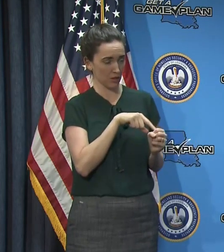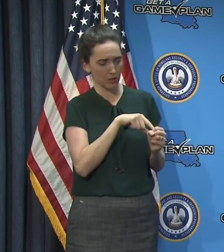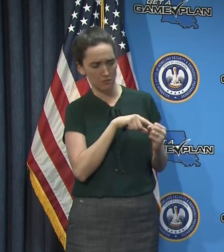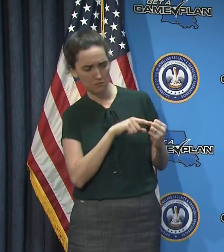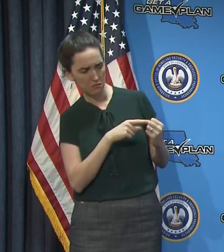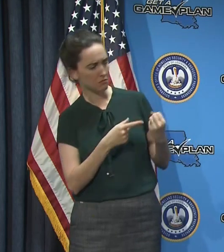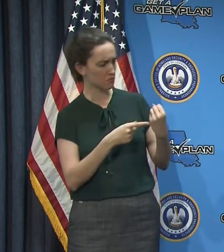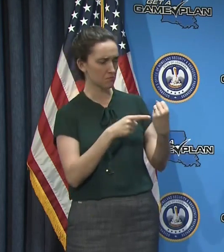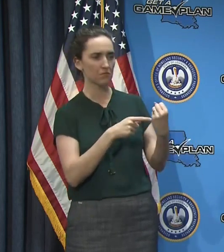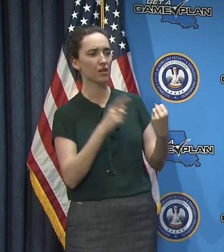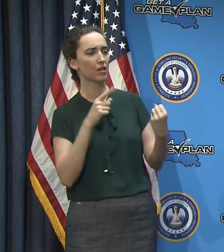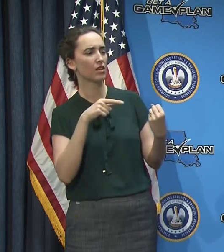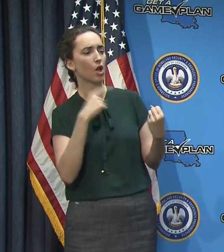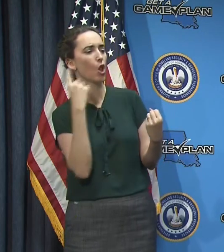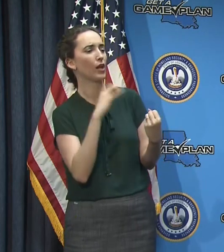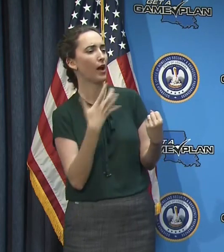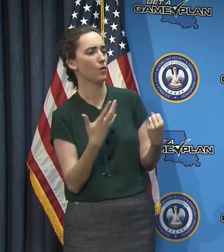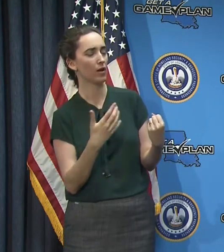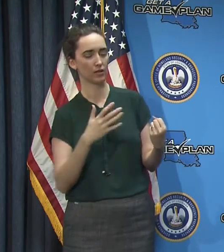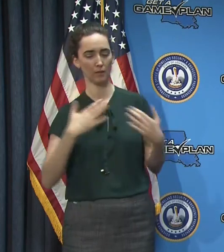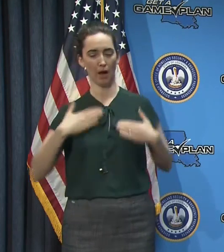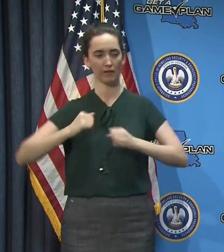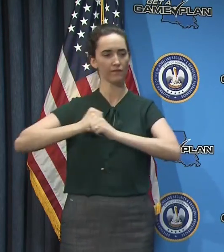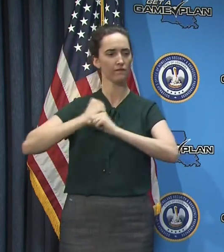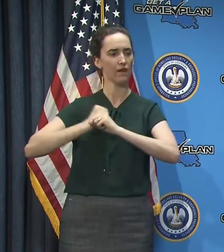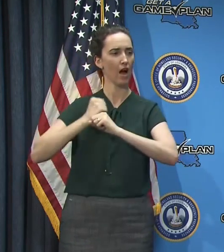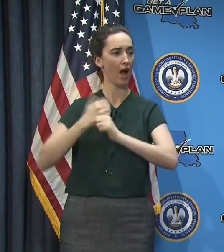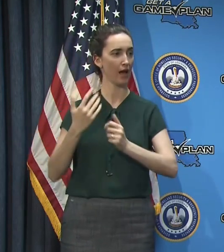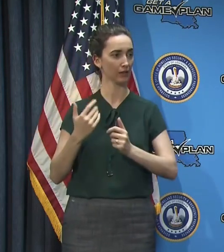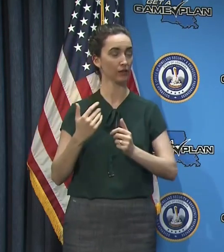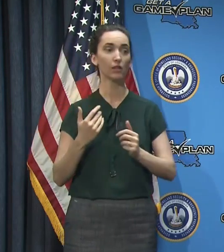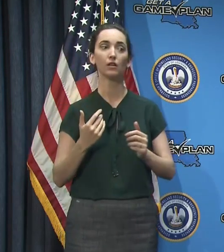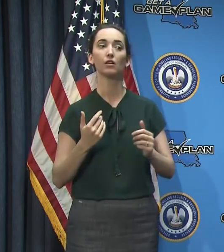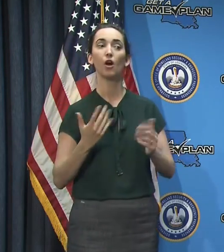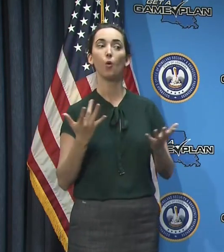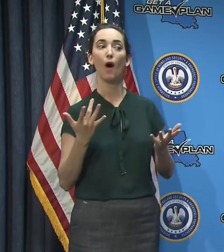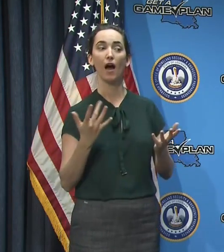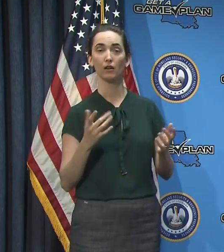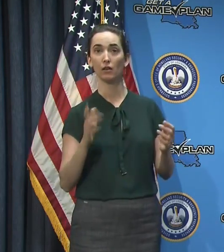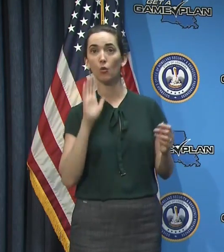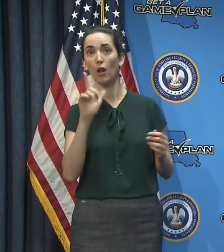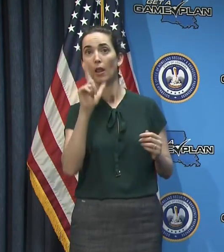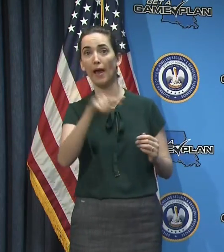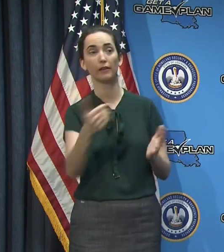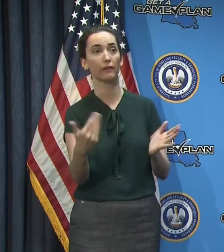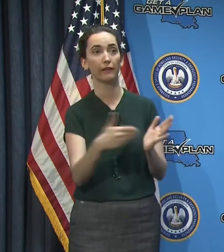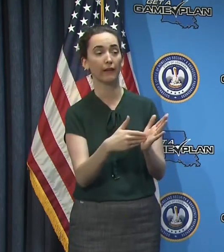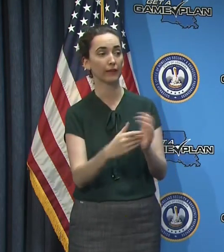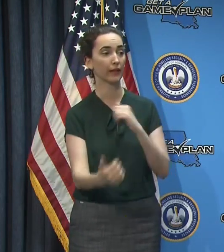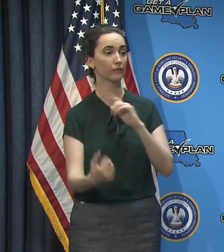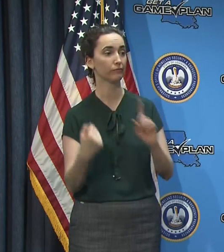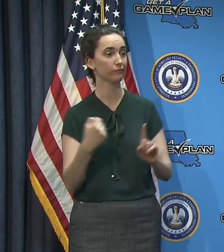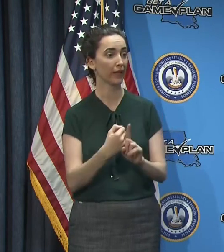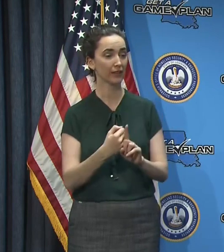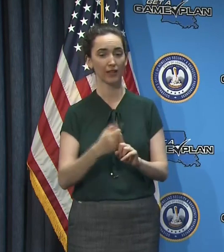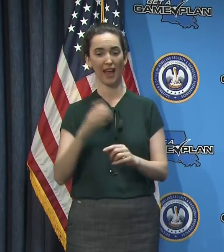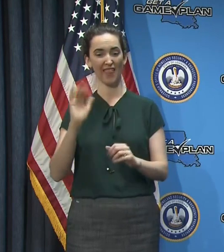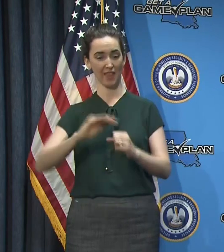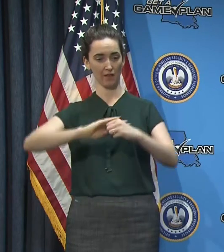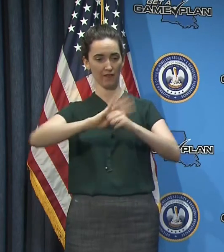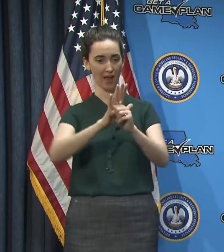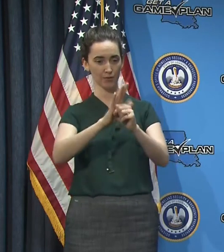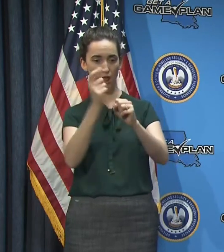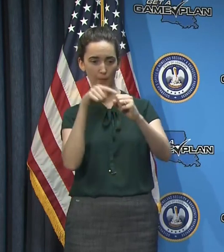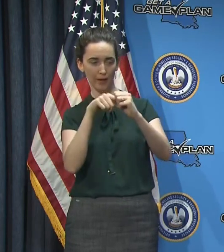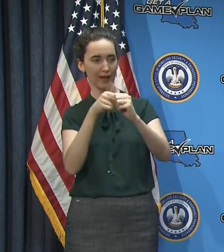we're, that we're up against, uh, because we don't know that, that it doesn't come back in the fall, uh, slightly different mutated. You